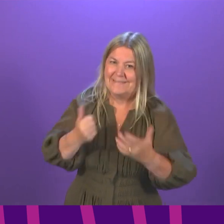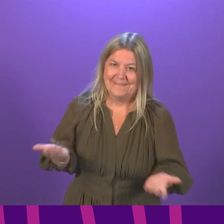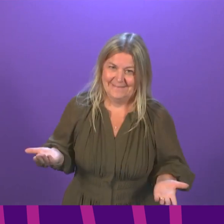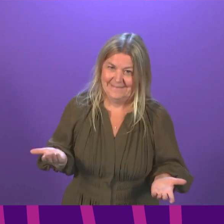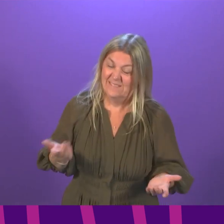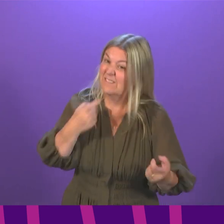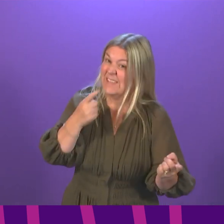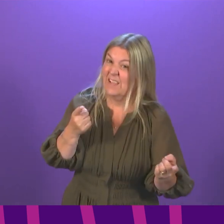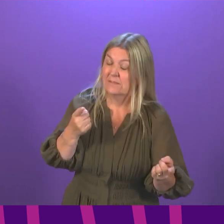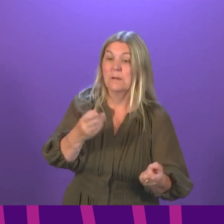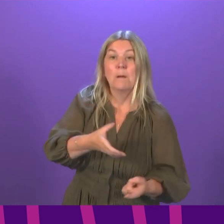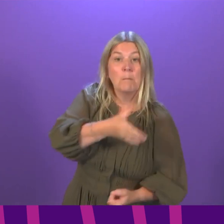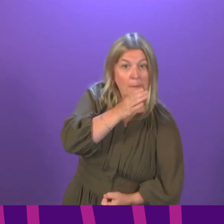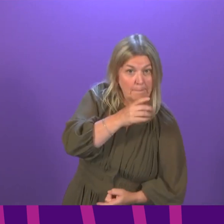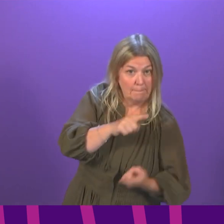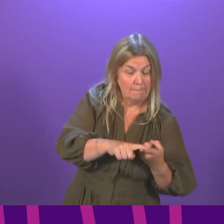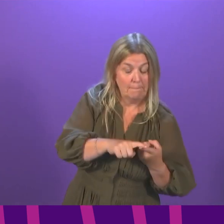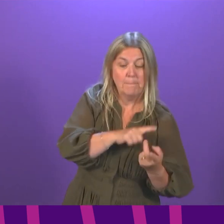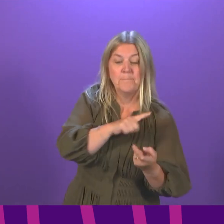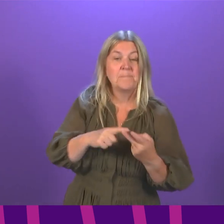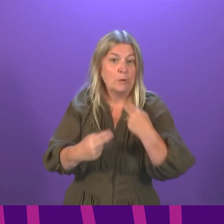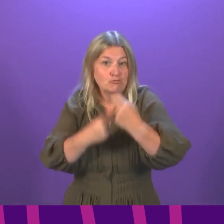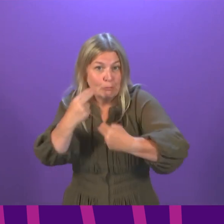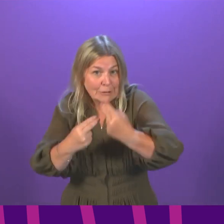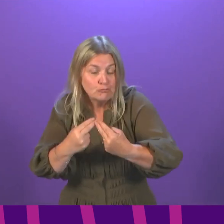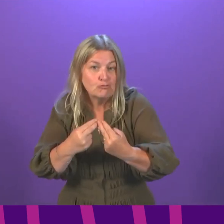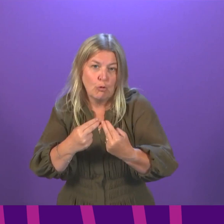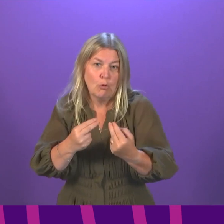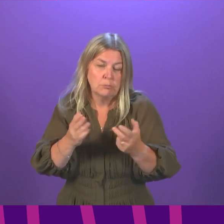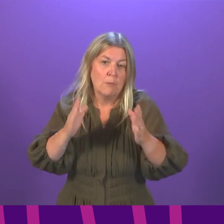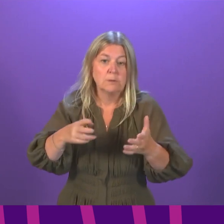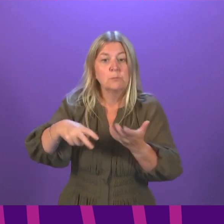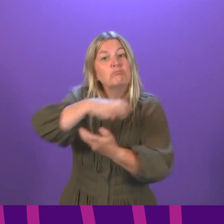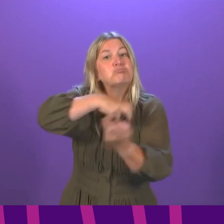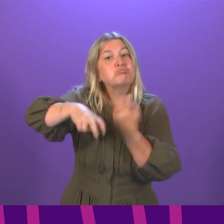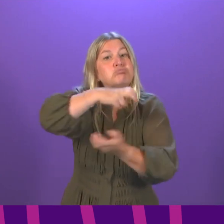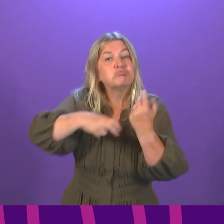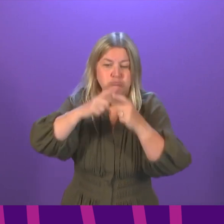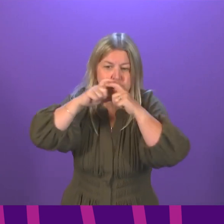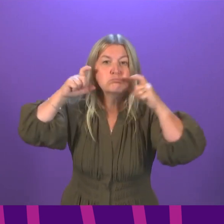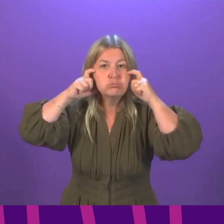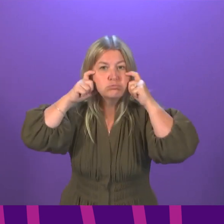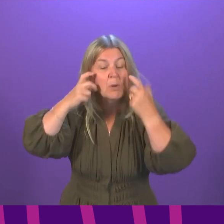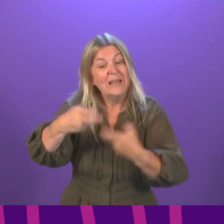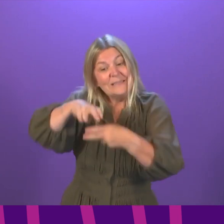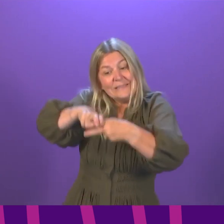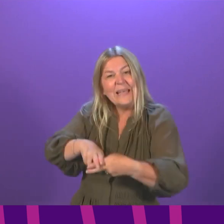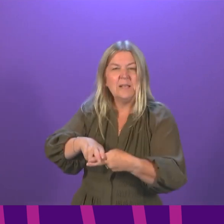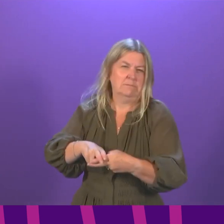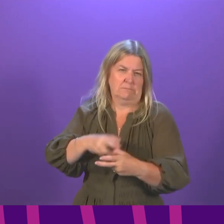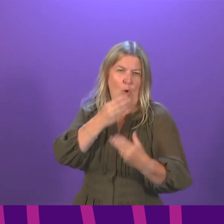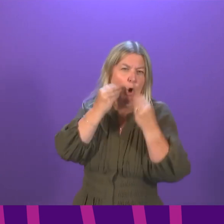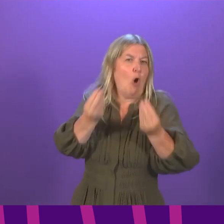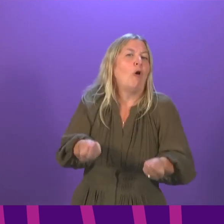In pubs and restaurants, except when you are sitting down to eat or drink, when you are moving around, are required to wear face